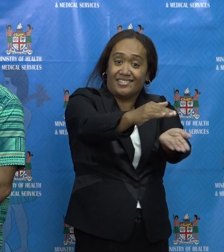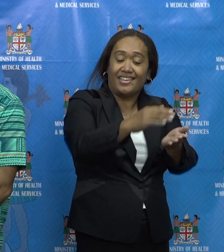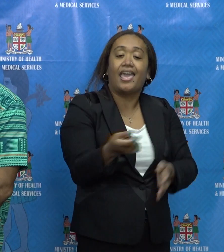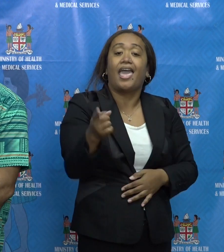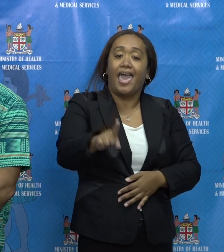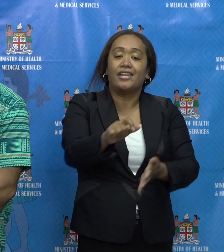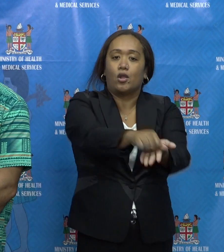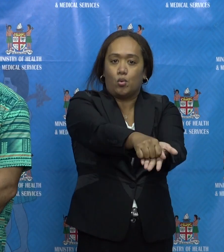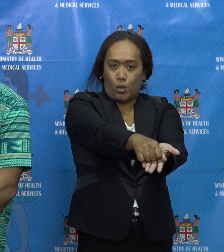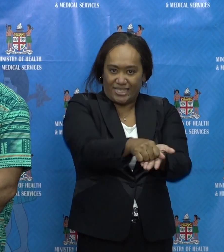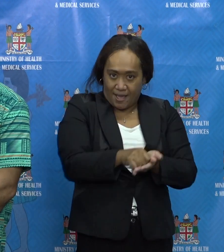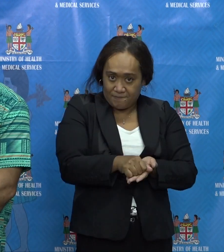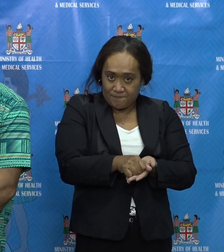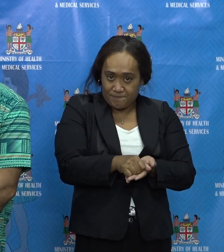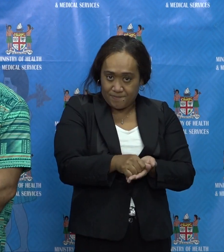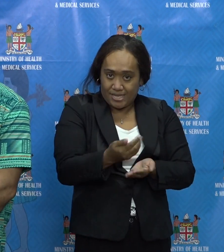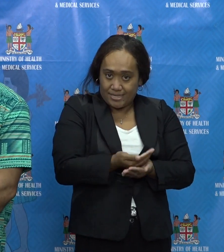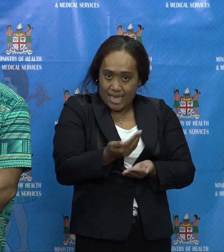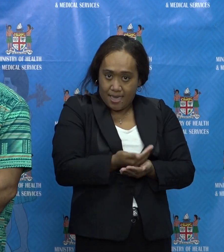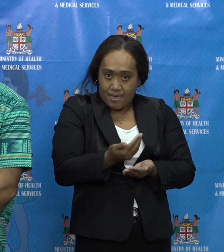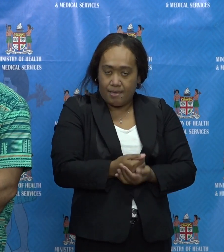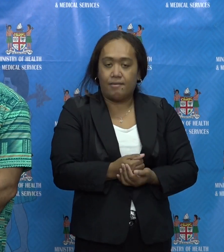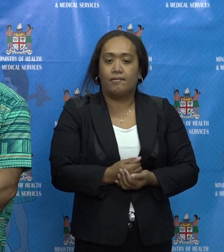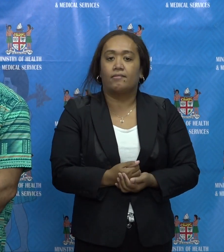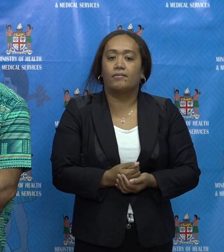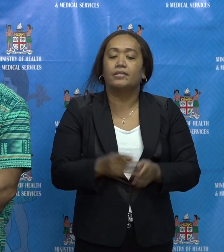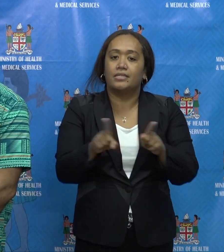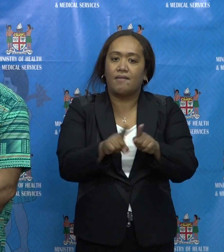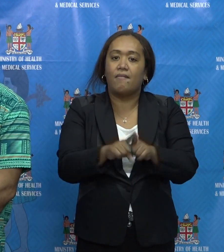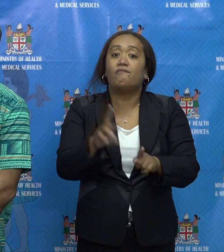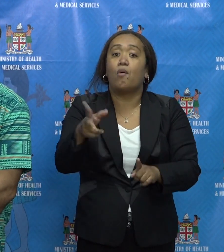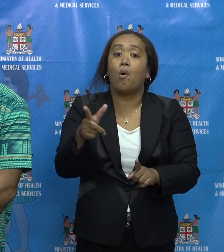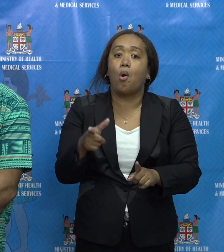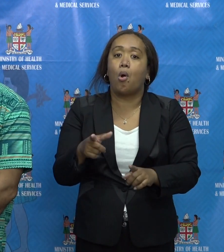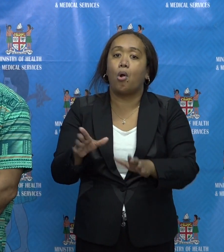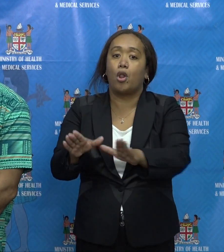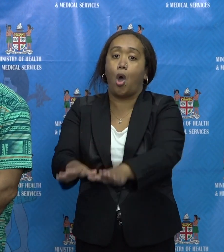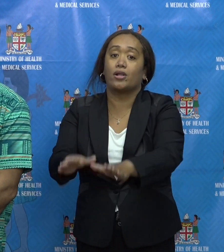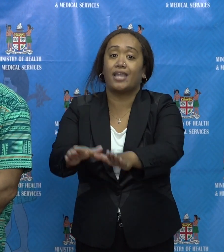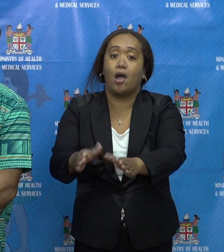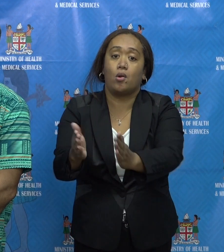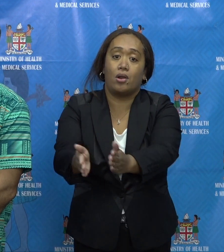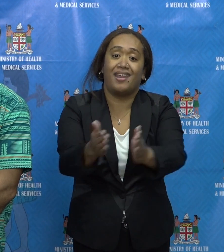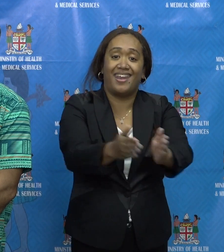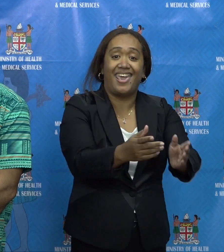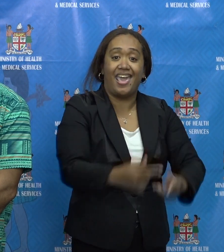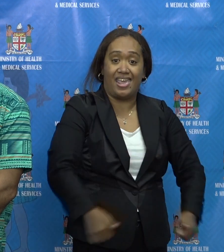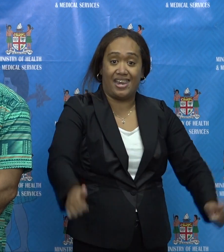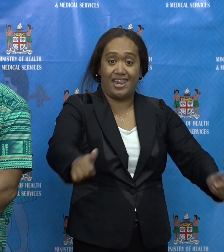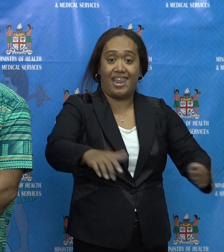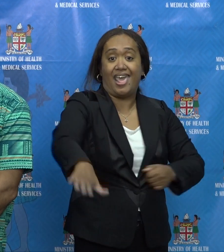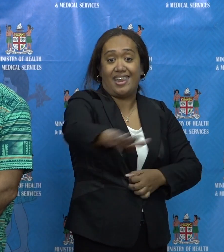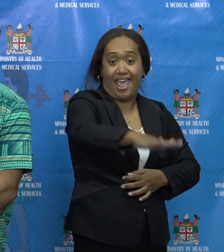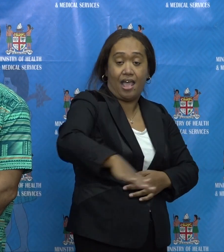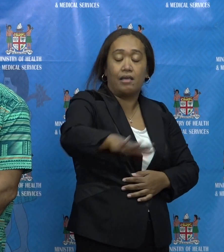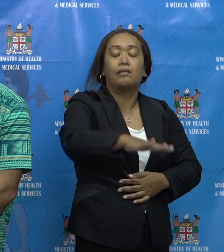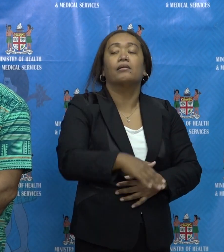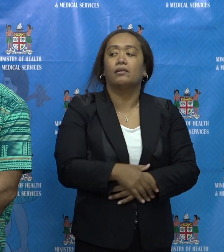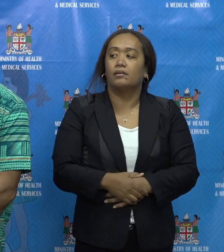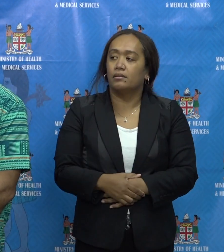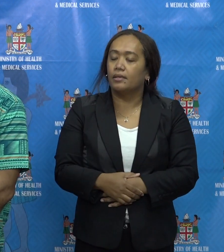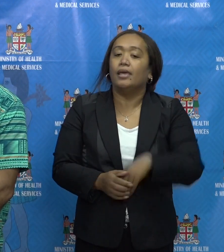for those in the lockdown. So there may be this potential for us to explore some